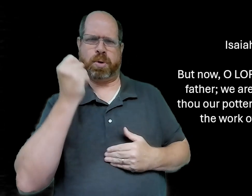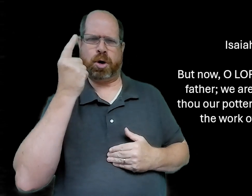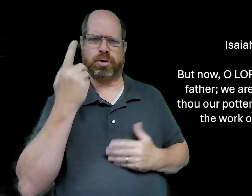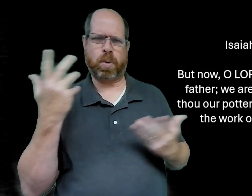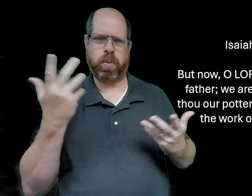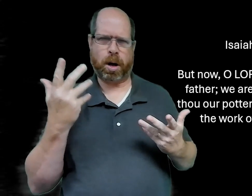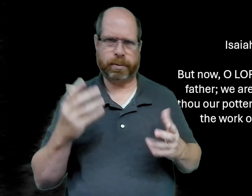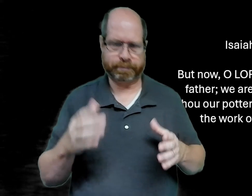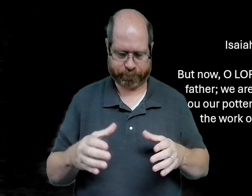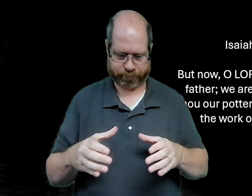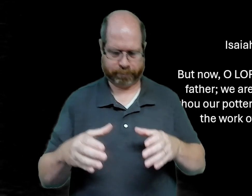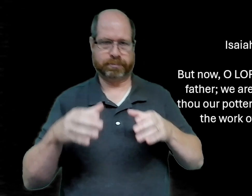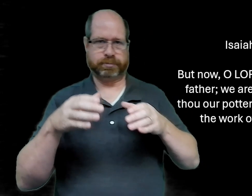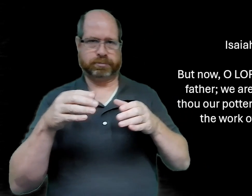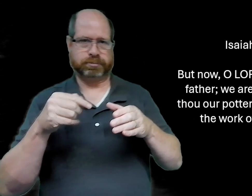so this will help you understand